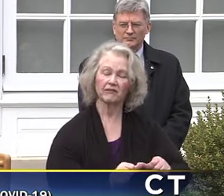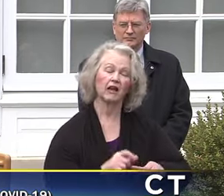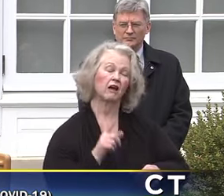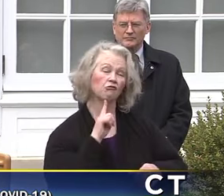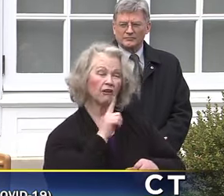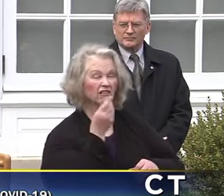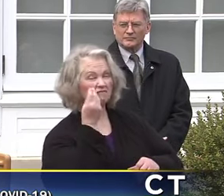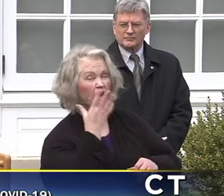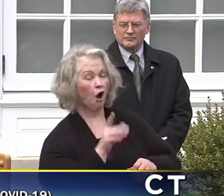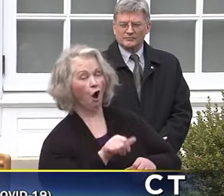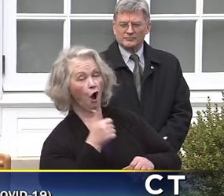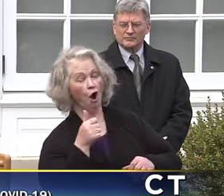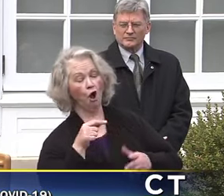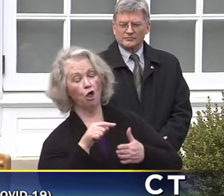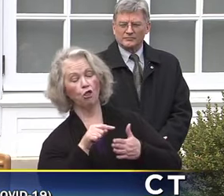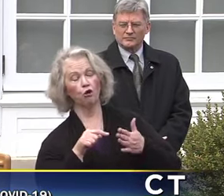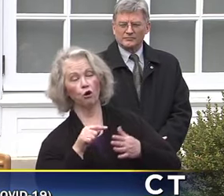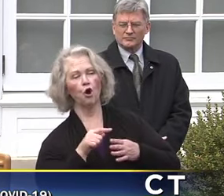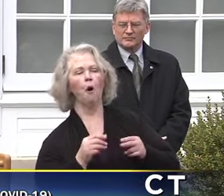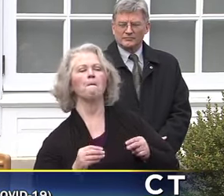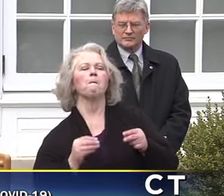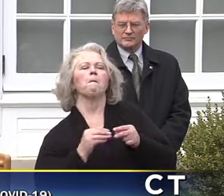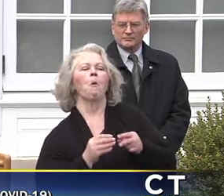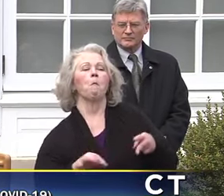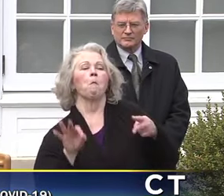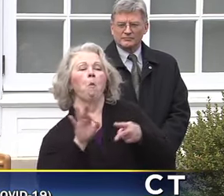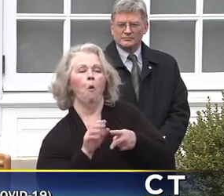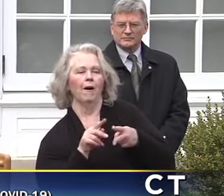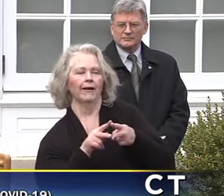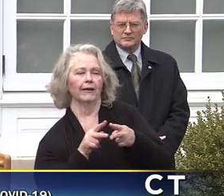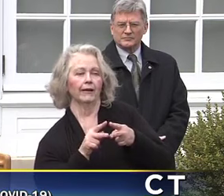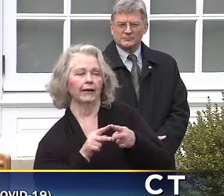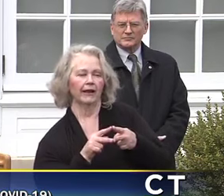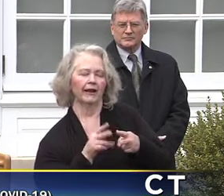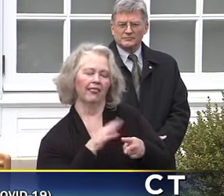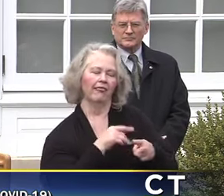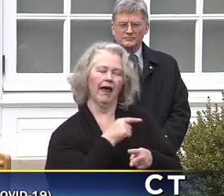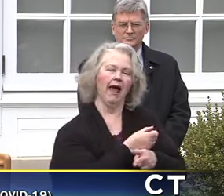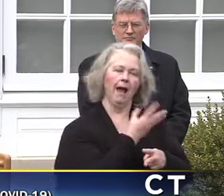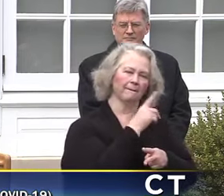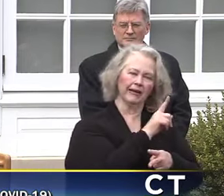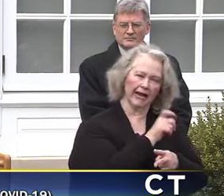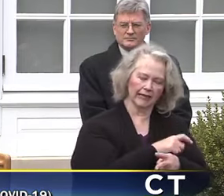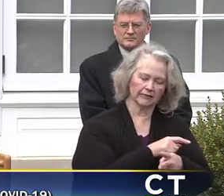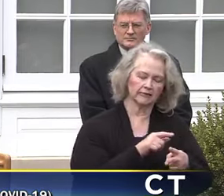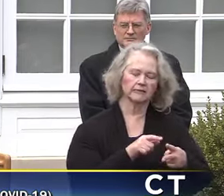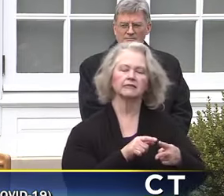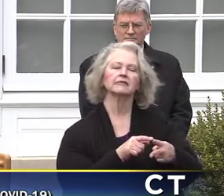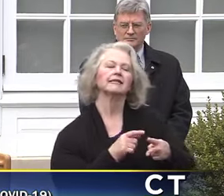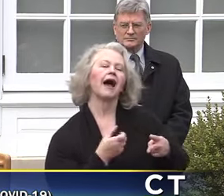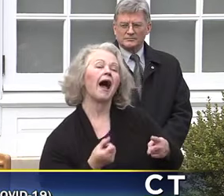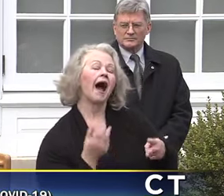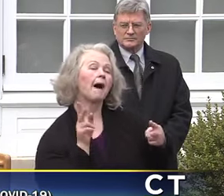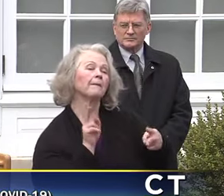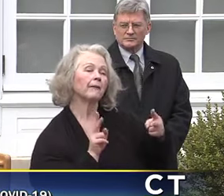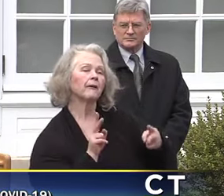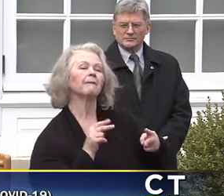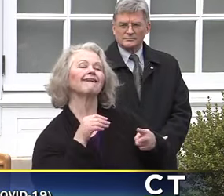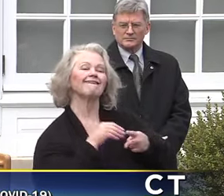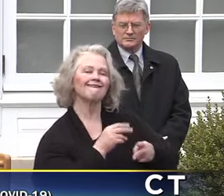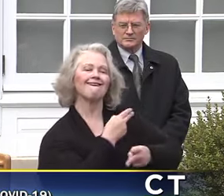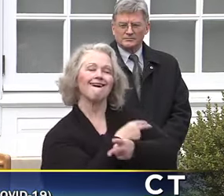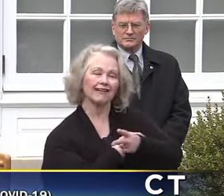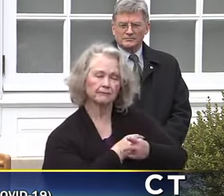much more important than the number of tests that are done. One, the number of people who've been hospitalized with COVID-19.